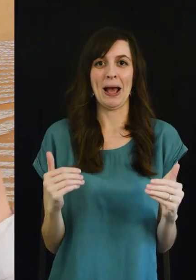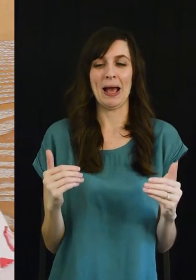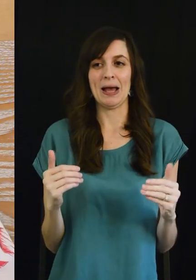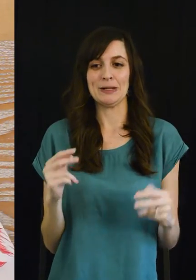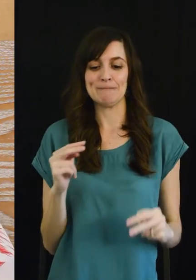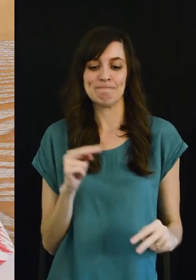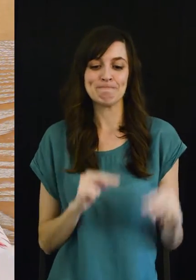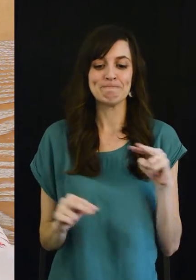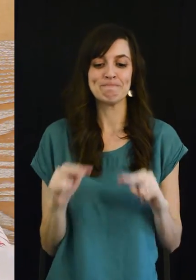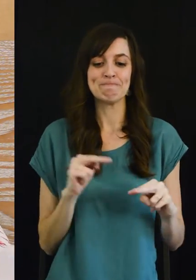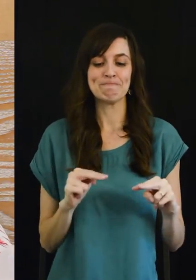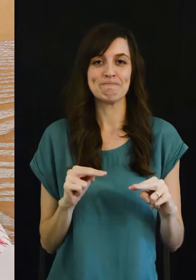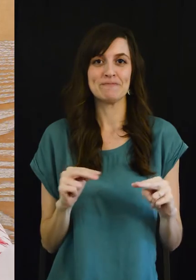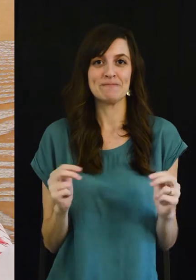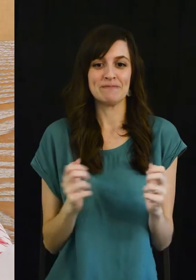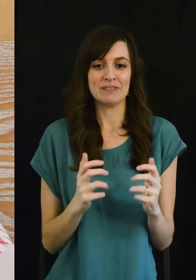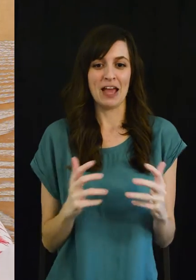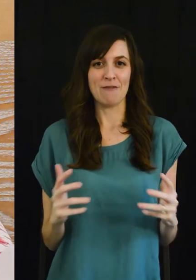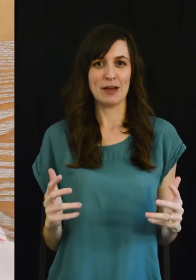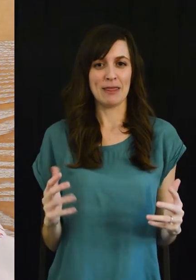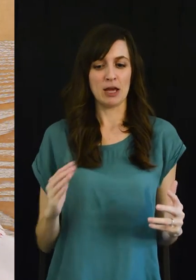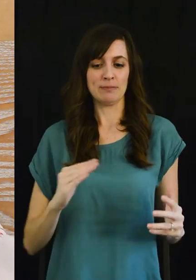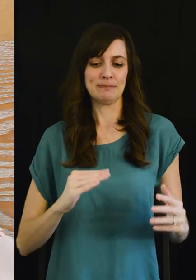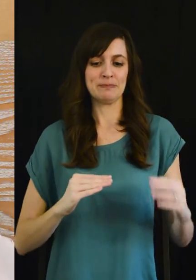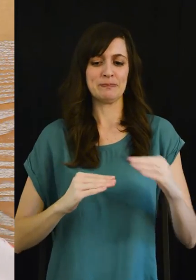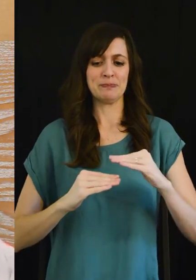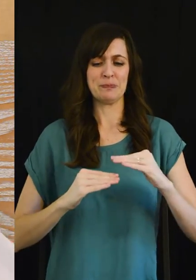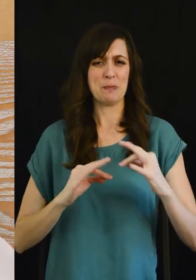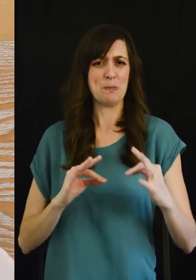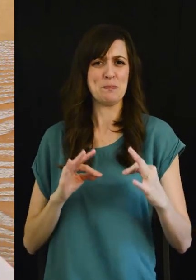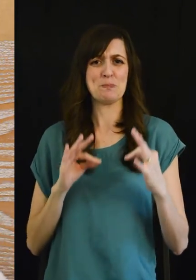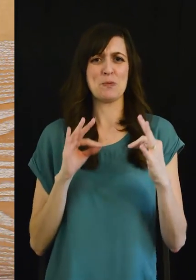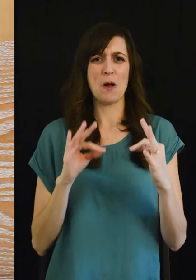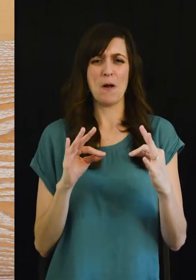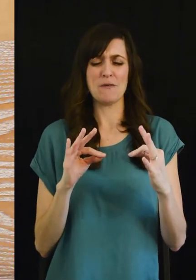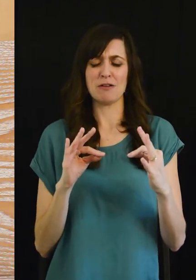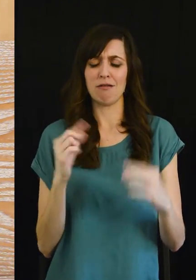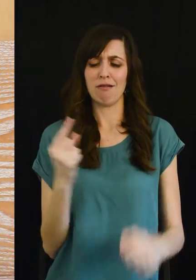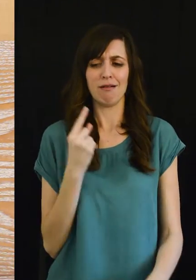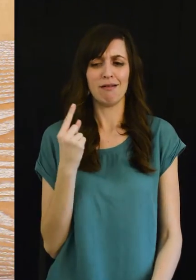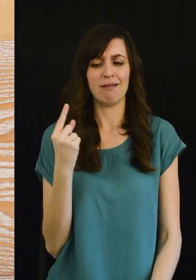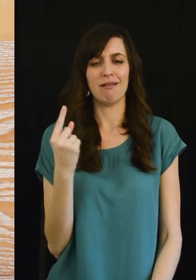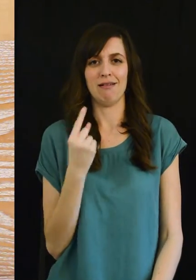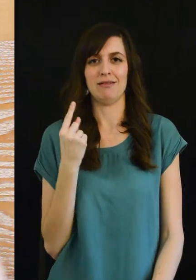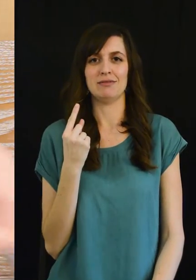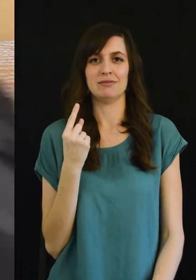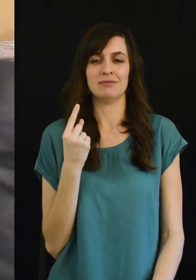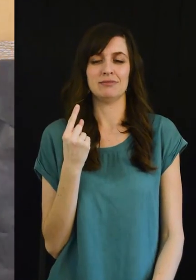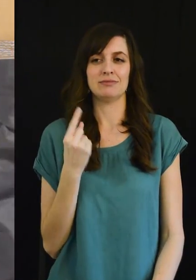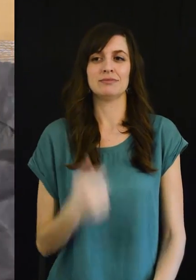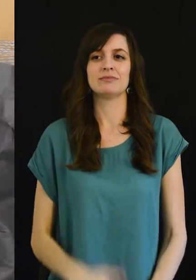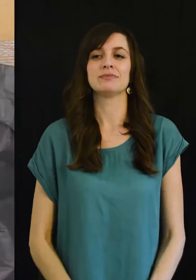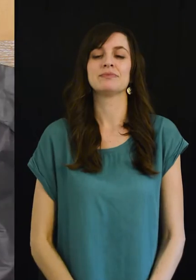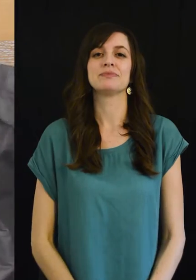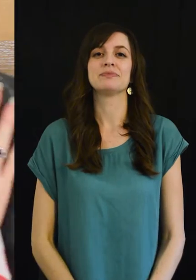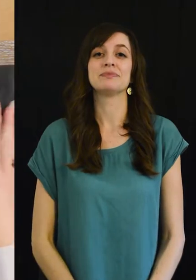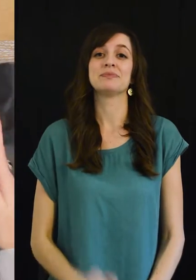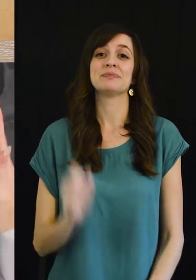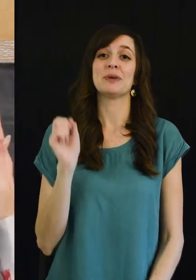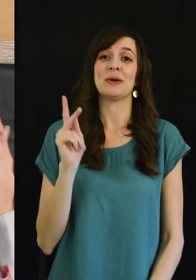we're gonna dive in everything's always perfect your presentations perfect every time it's flawless okay